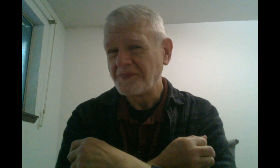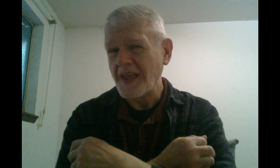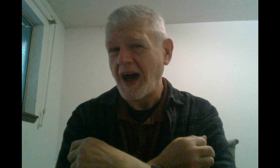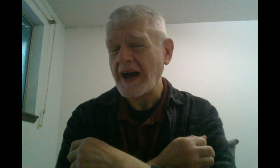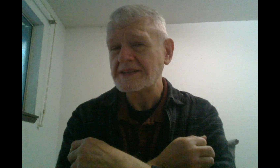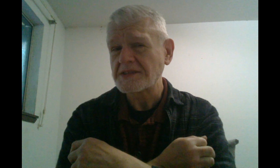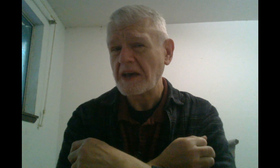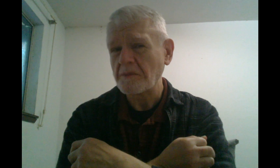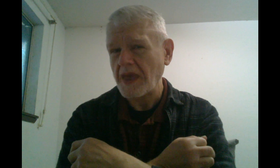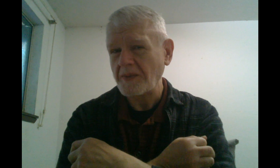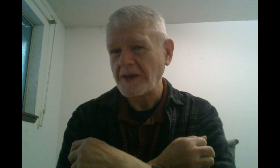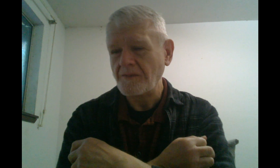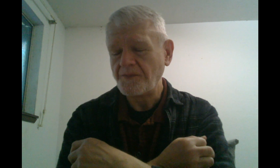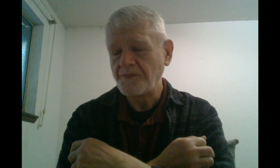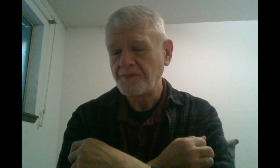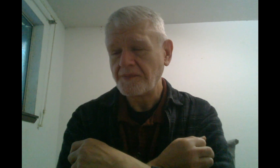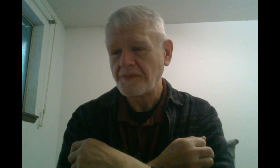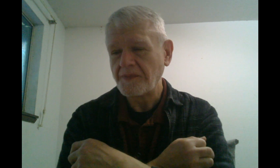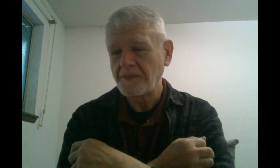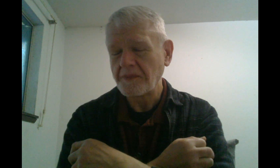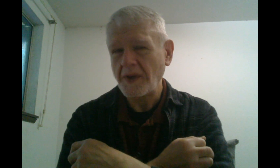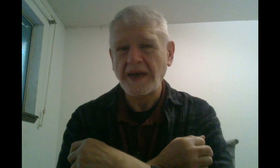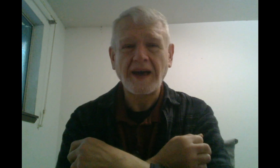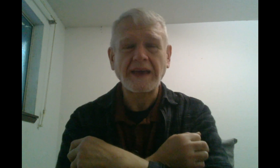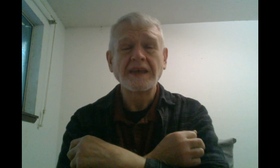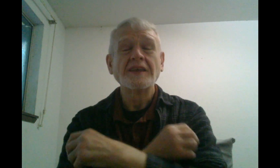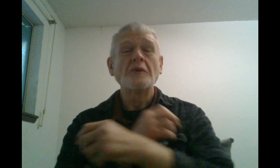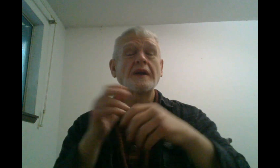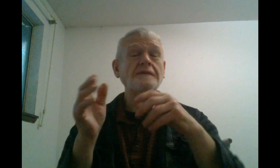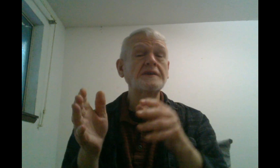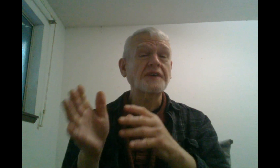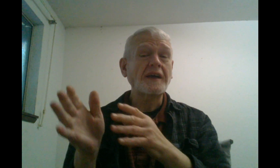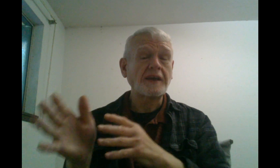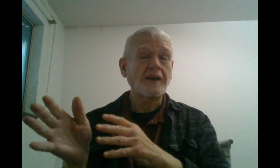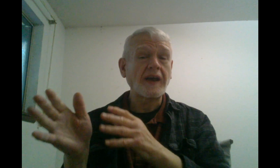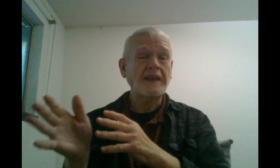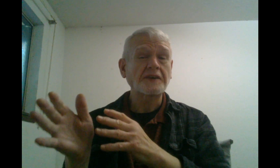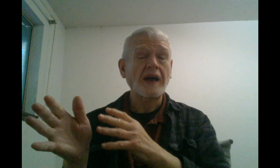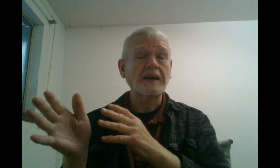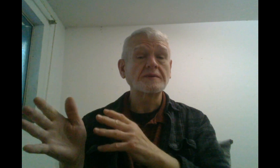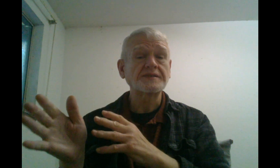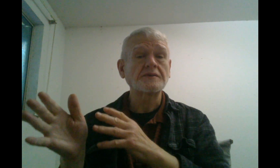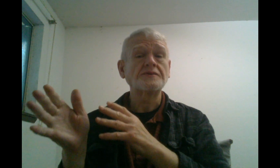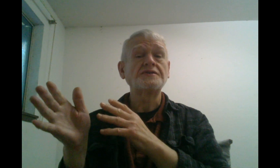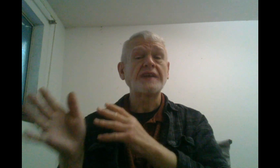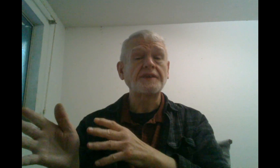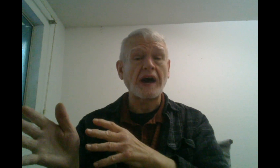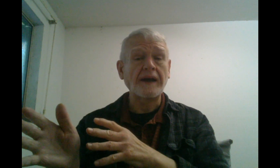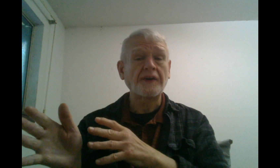I slept maybe—well, I—when I first got here, 8 o'clock, I was so dead tired,